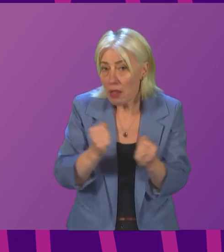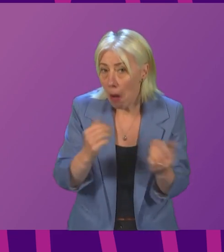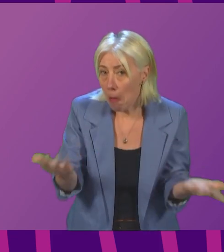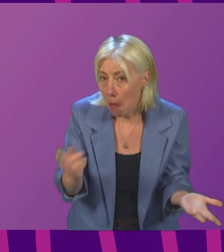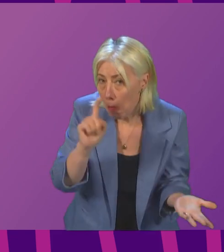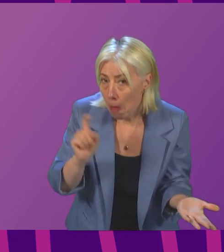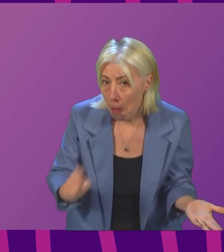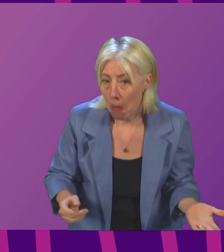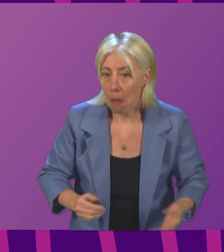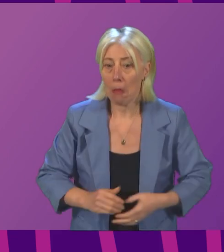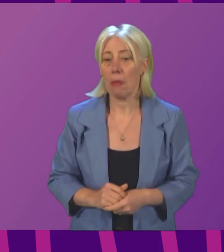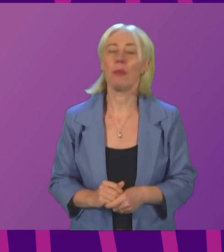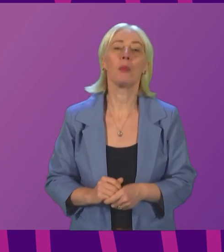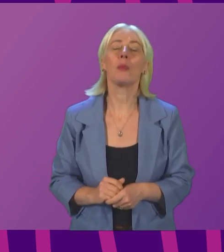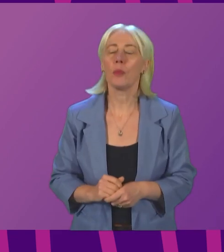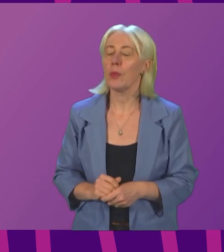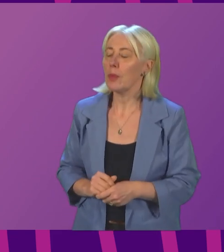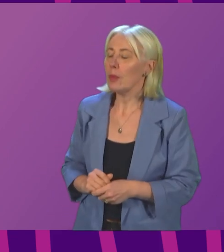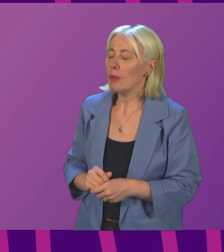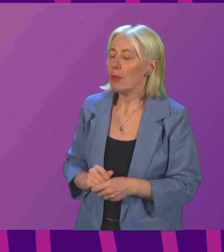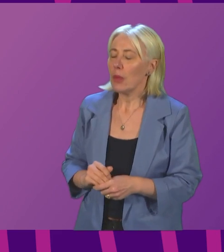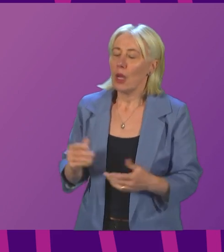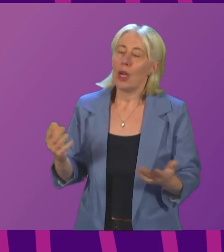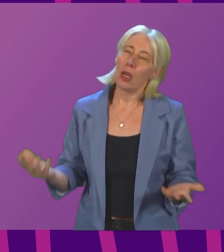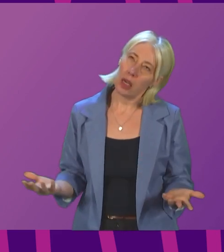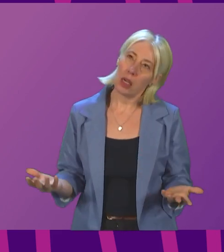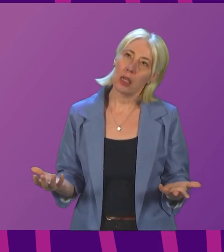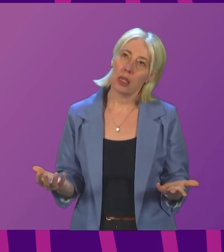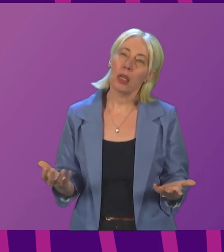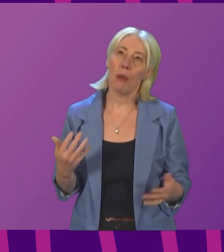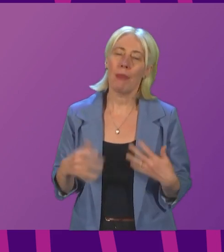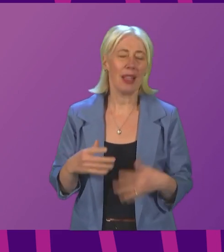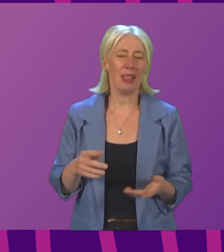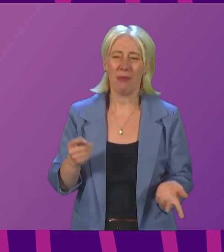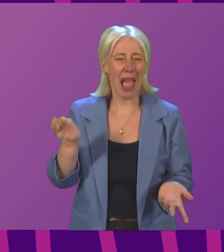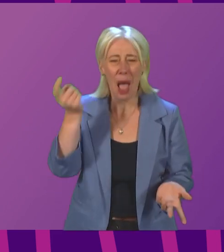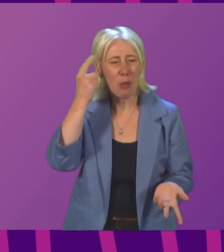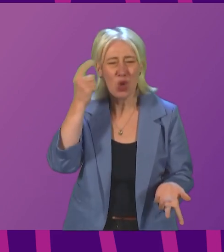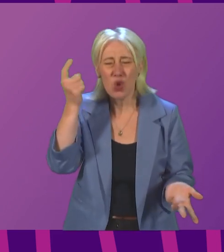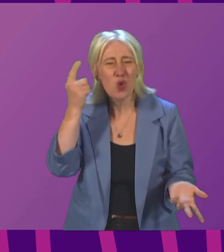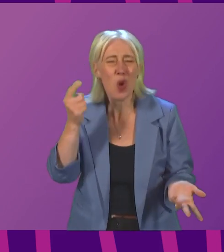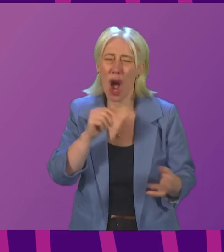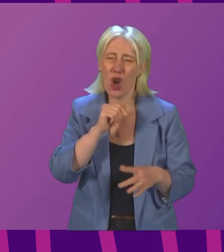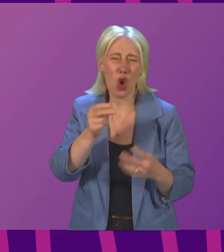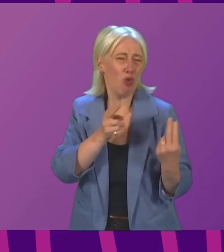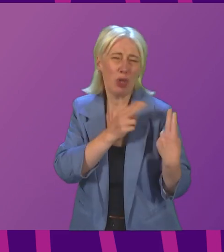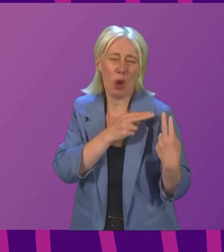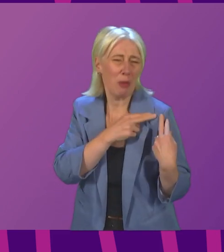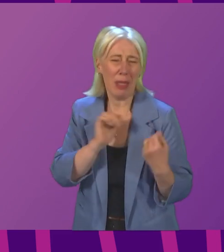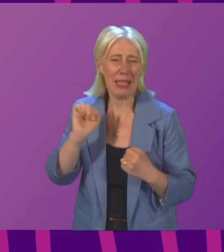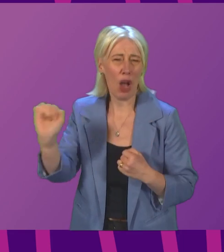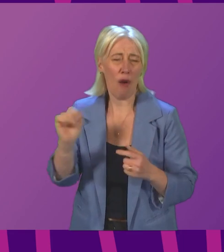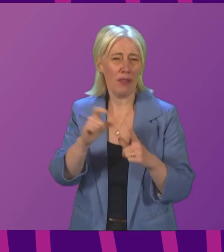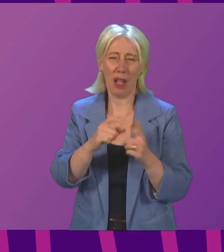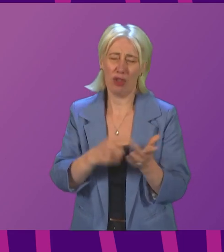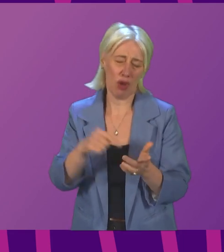The Minister. The Prime it pains me to say this, but the immaturity and irresponsibility of Douglas Ross